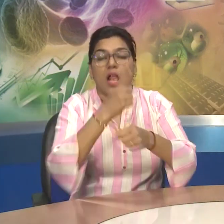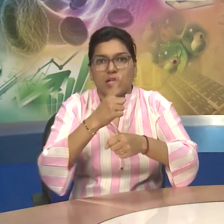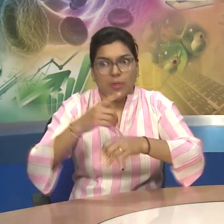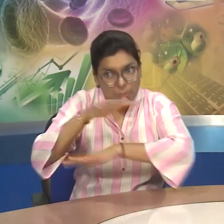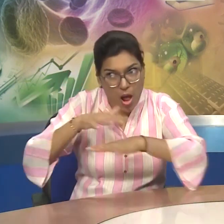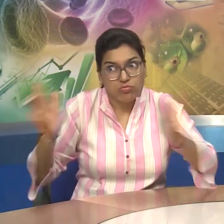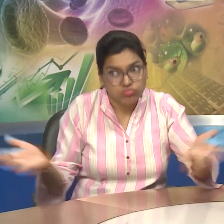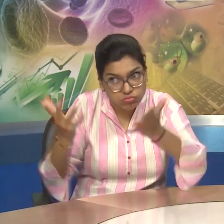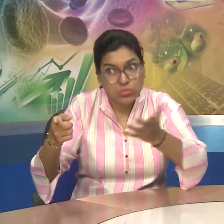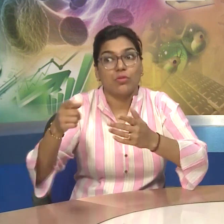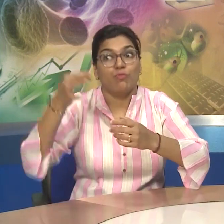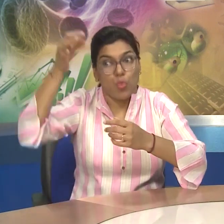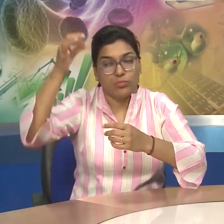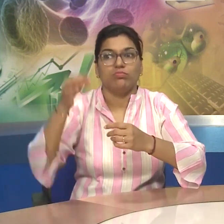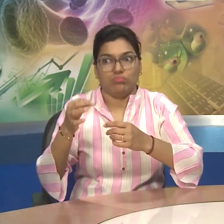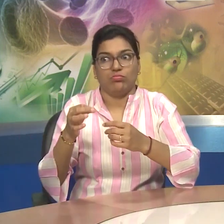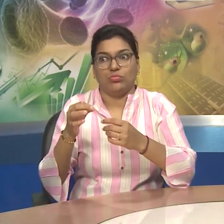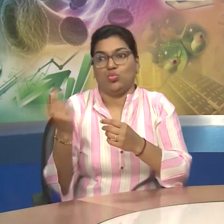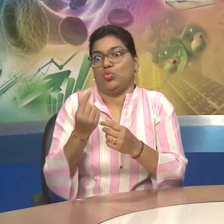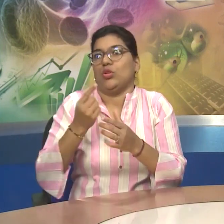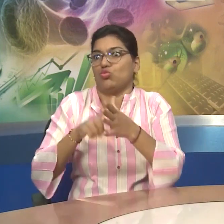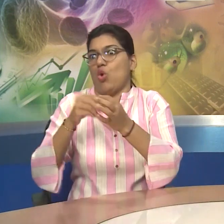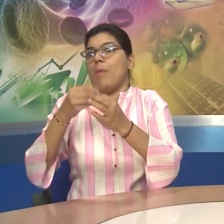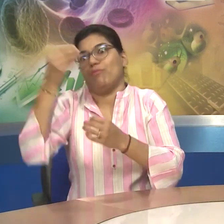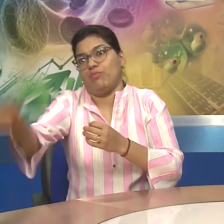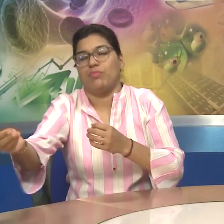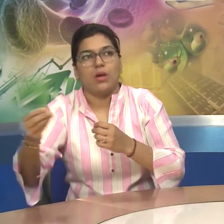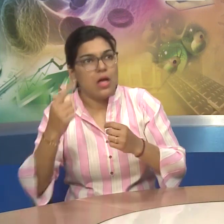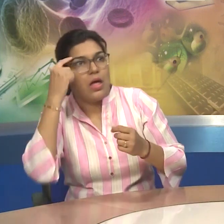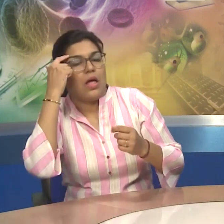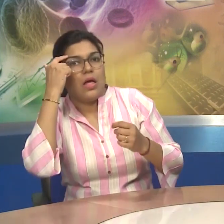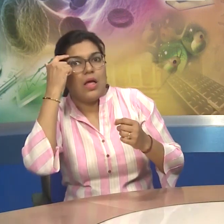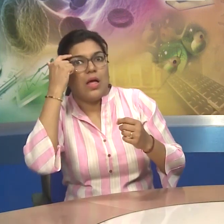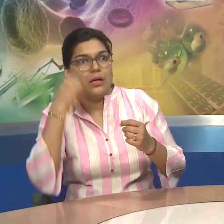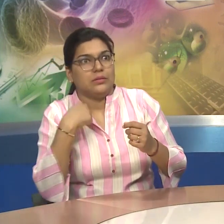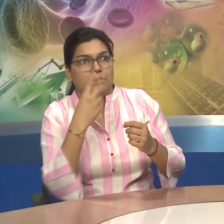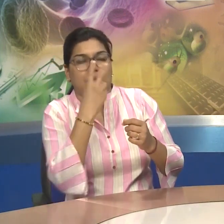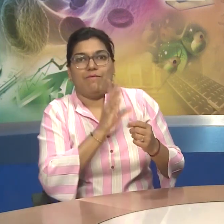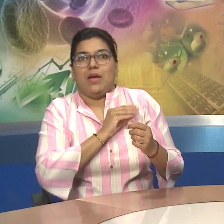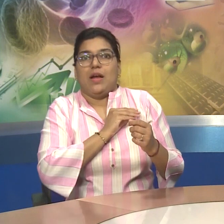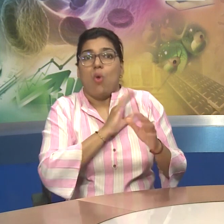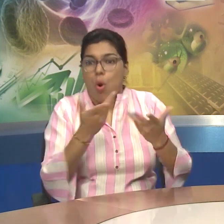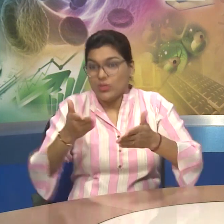Teachers And Parents Attitude